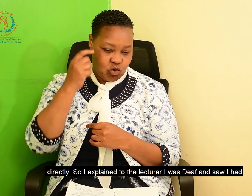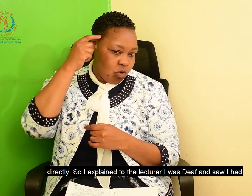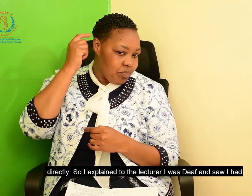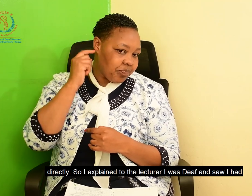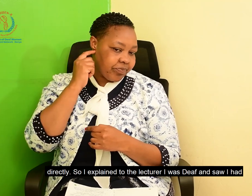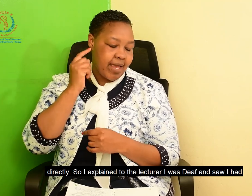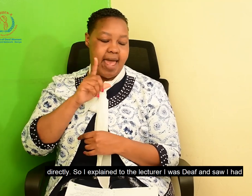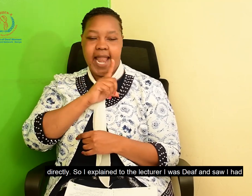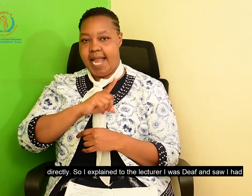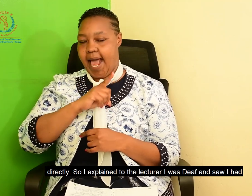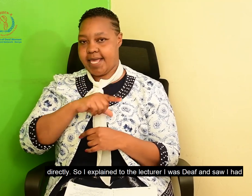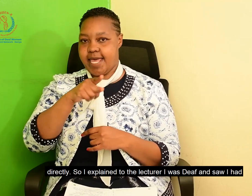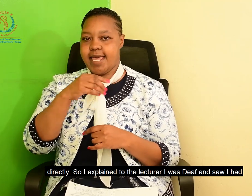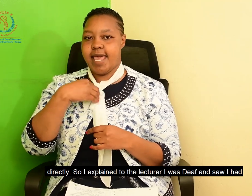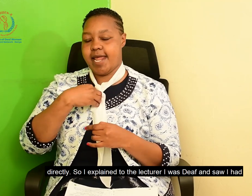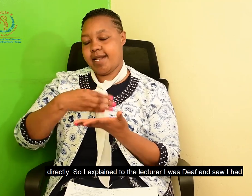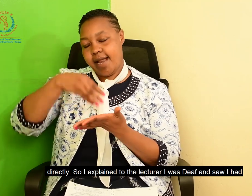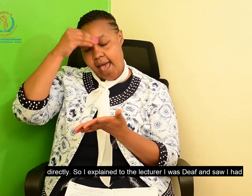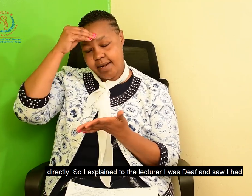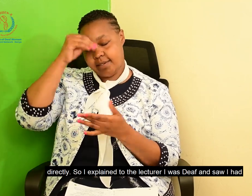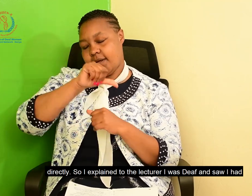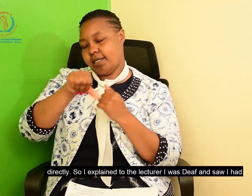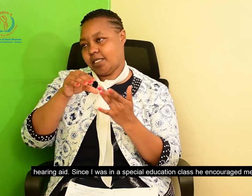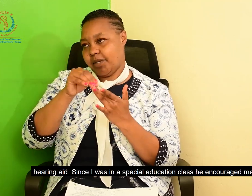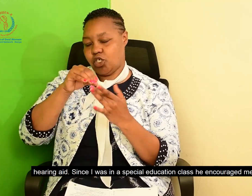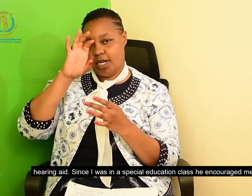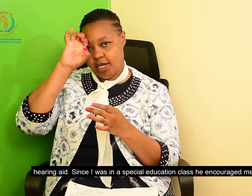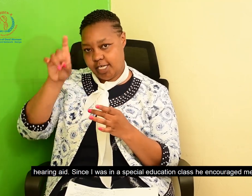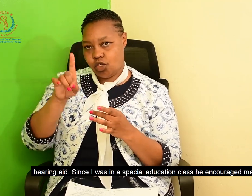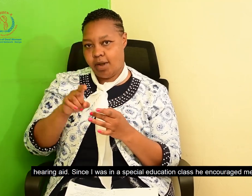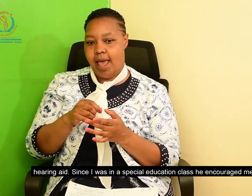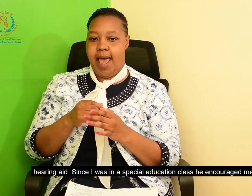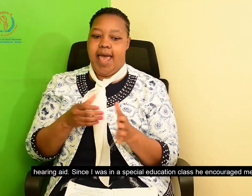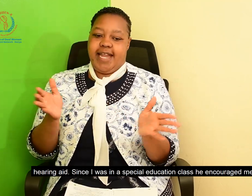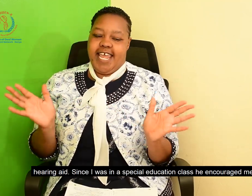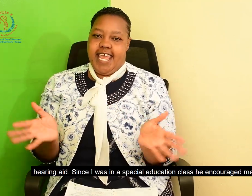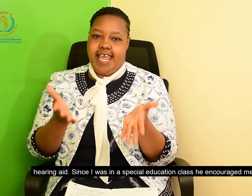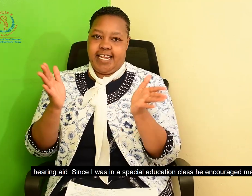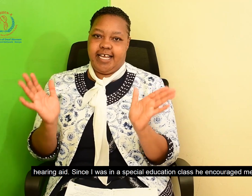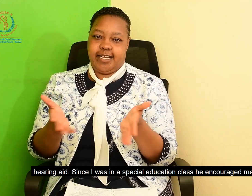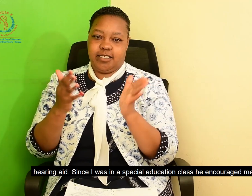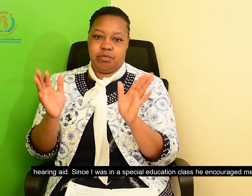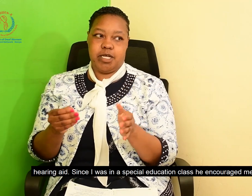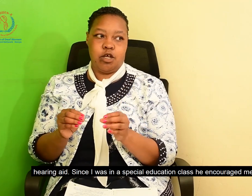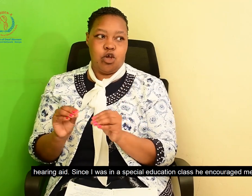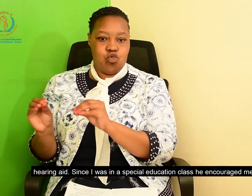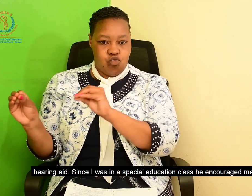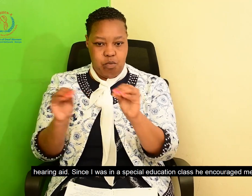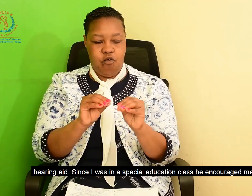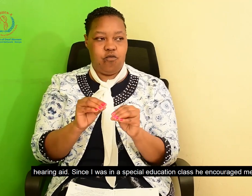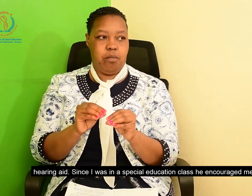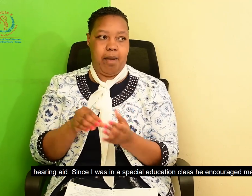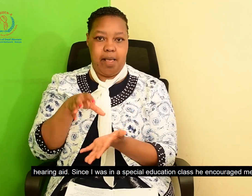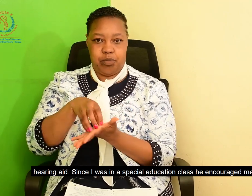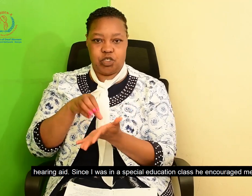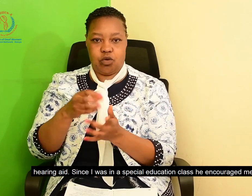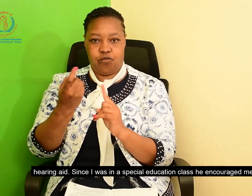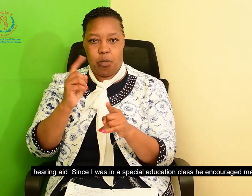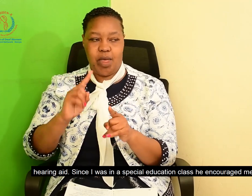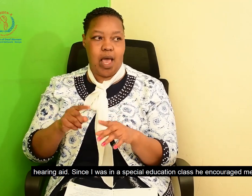that I was deaf and he would see that I had the hearing aid. But, likely, I was in a special education class. So,